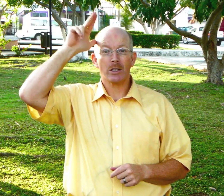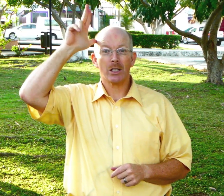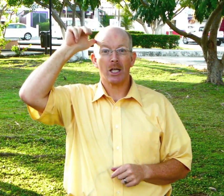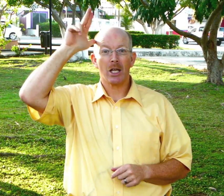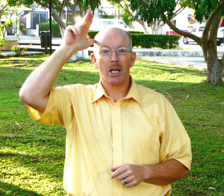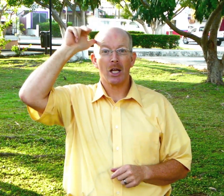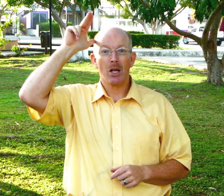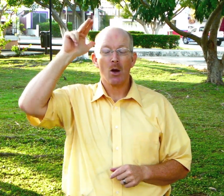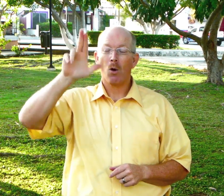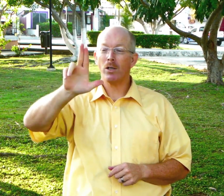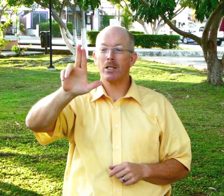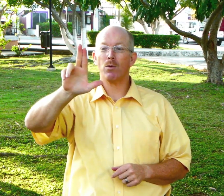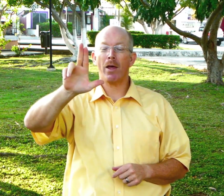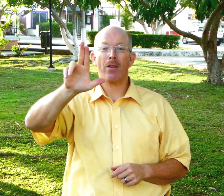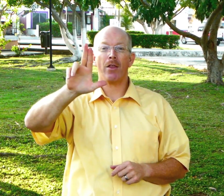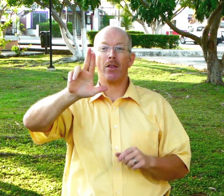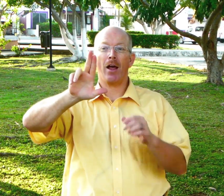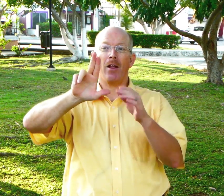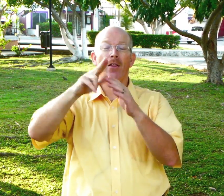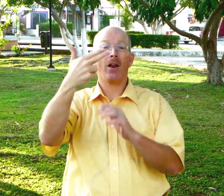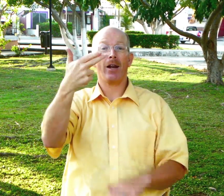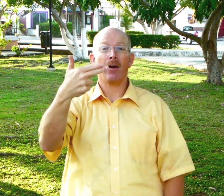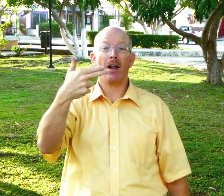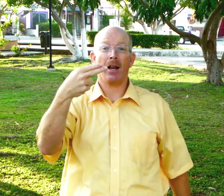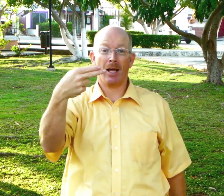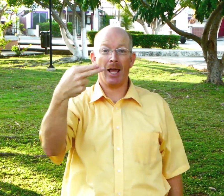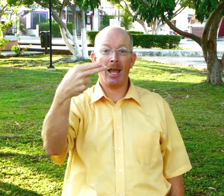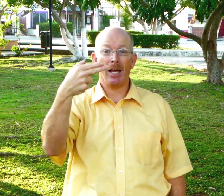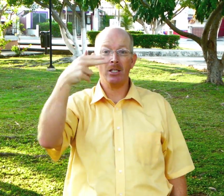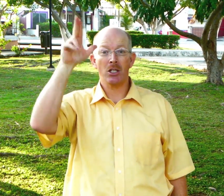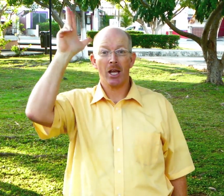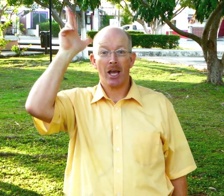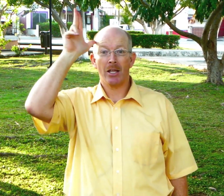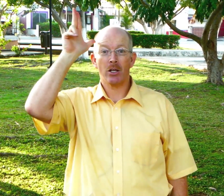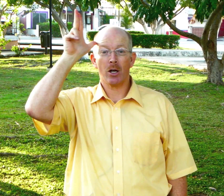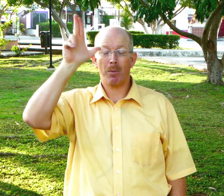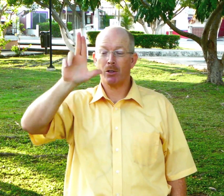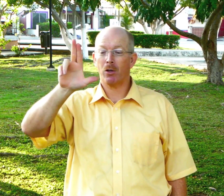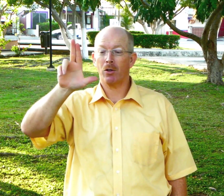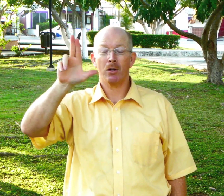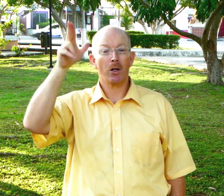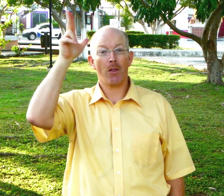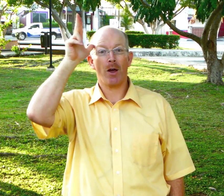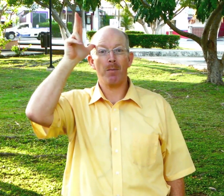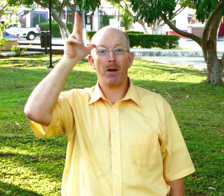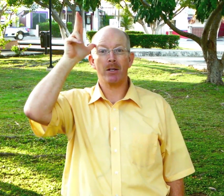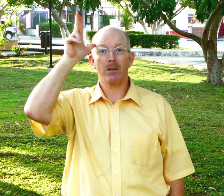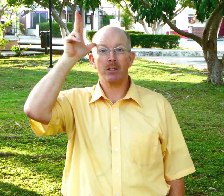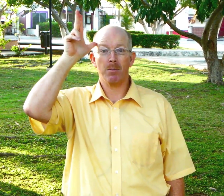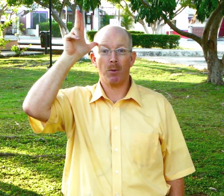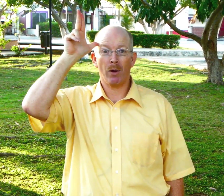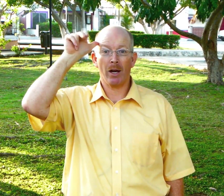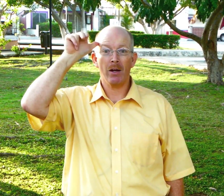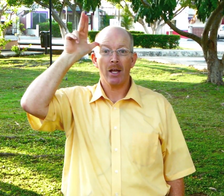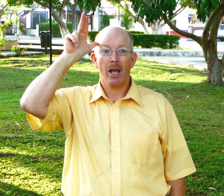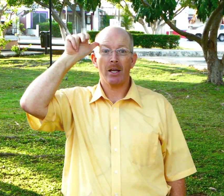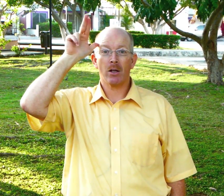horses with the the letter like H and you're gonna put your your thumb on your temple here and you're gonna